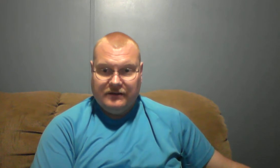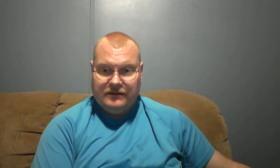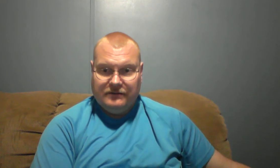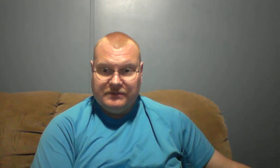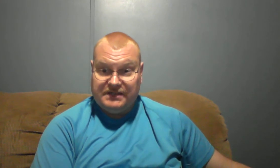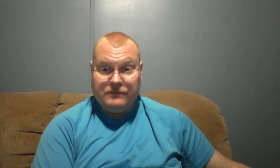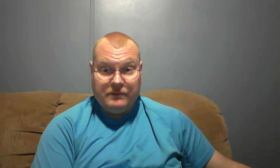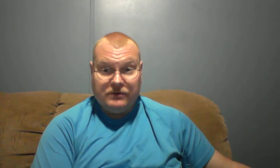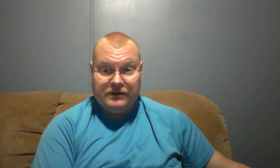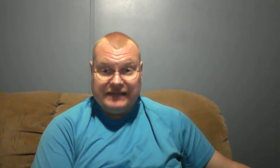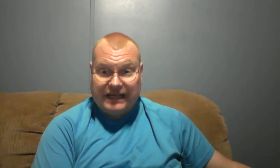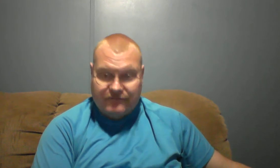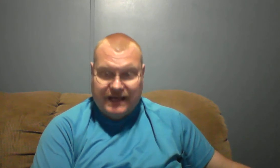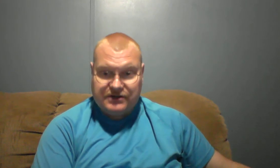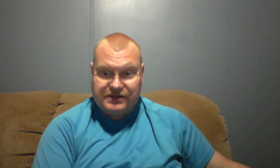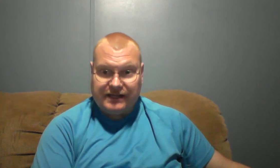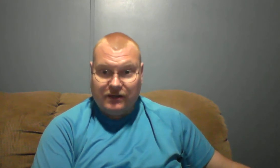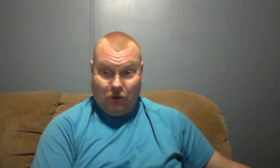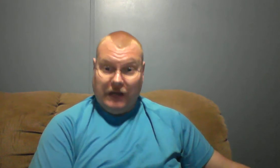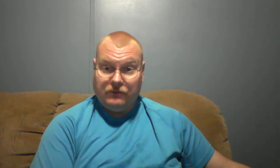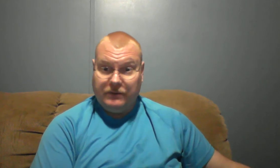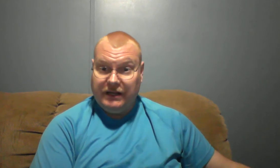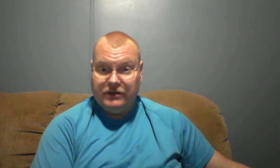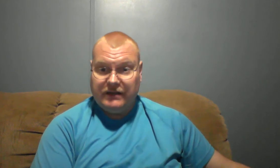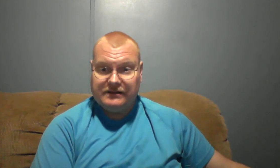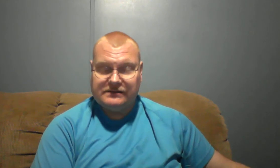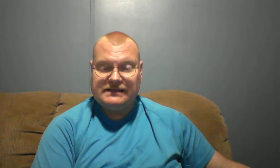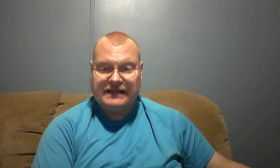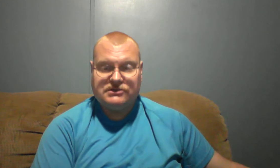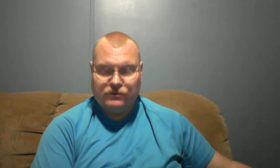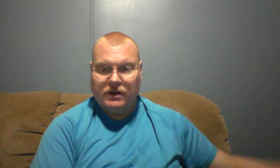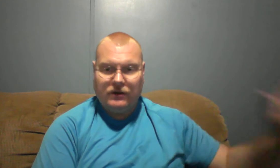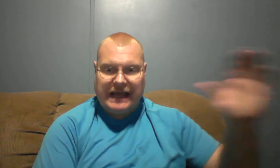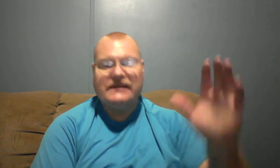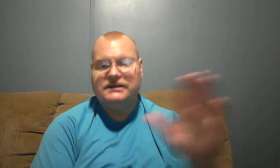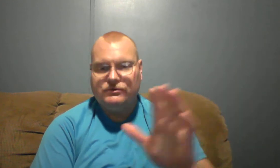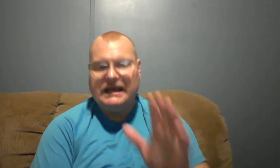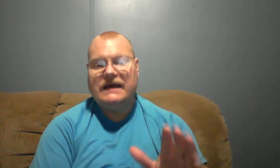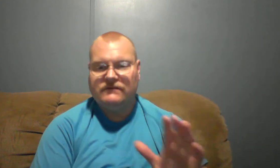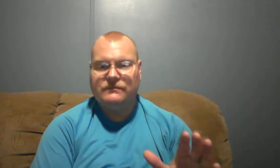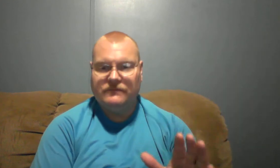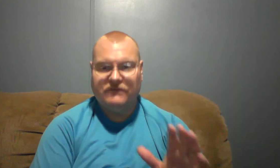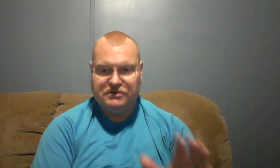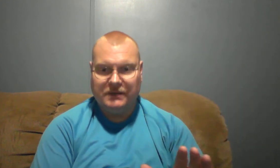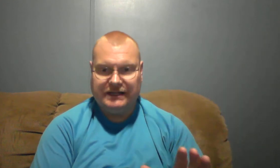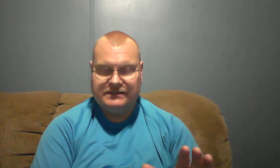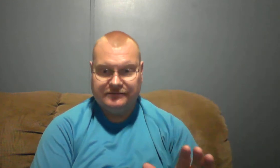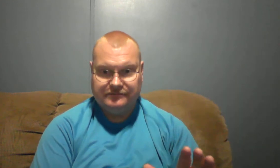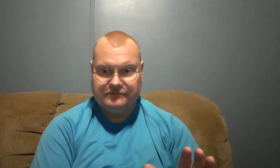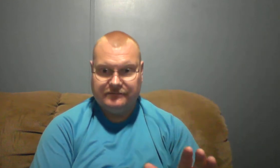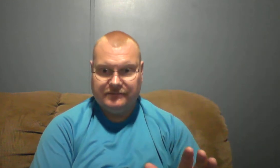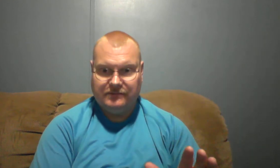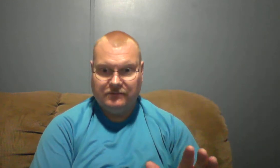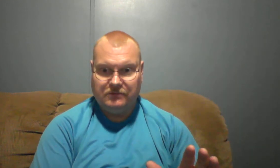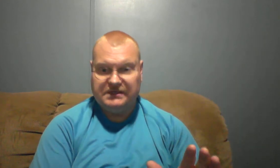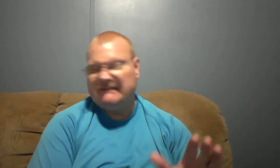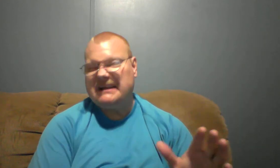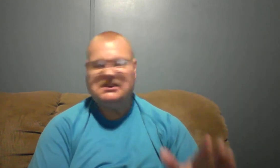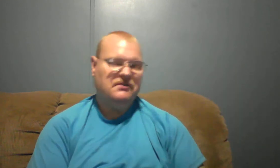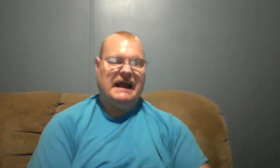and some people take advantage of that well I can repent and do that see that's the wrong attitude to have in the first place but see if I just do it I